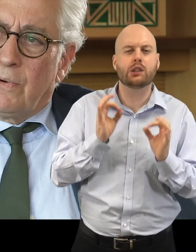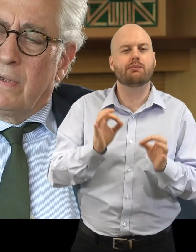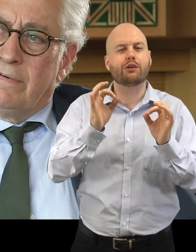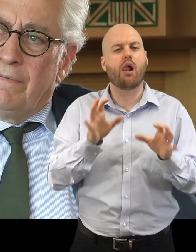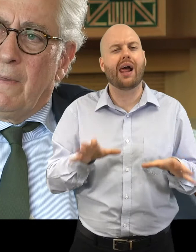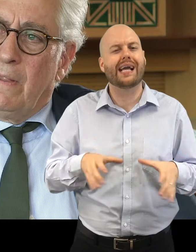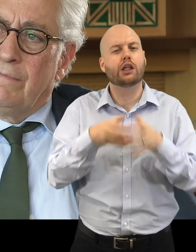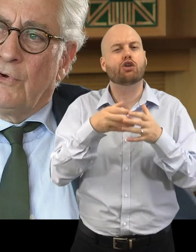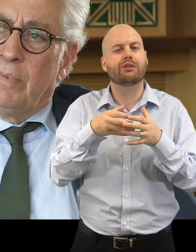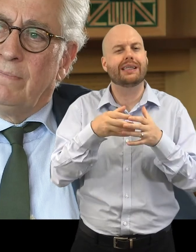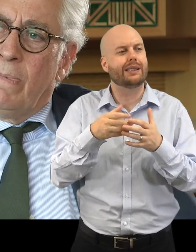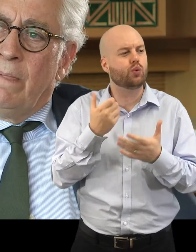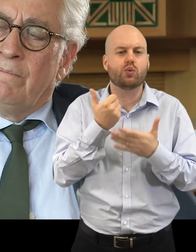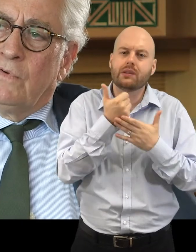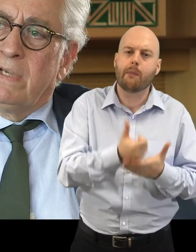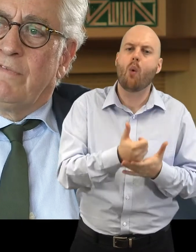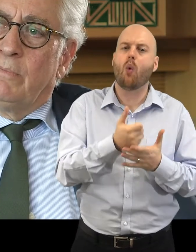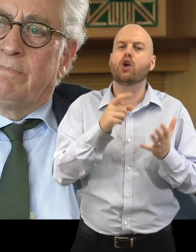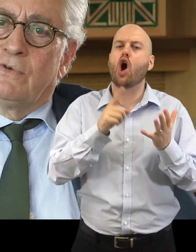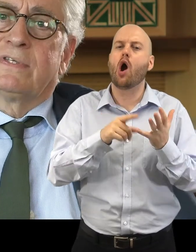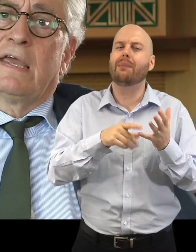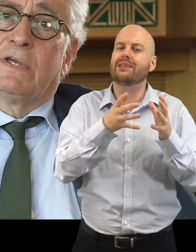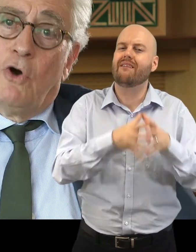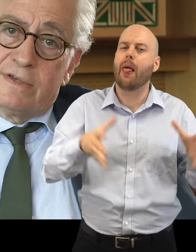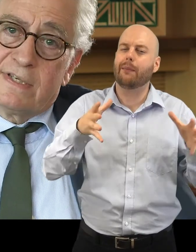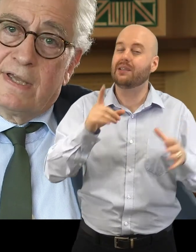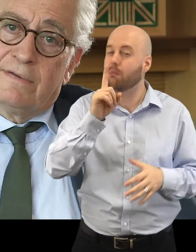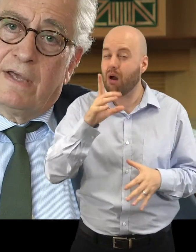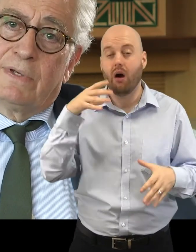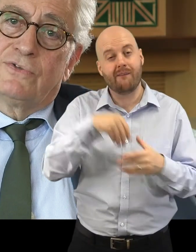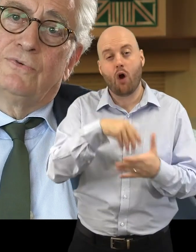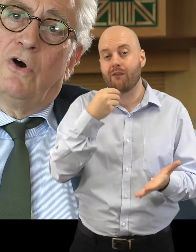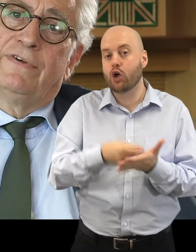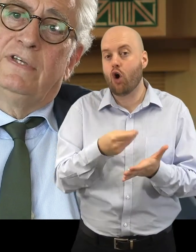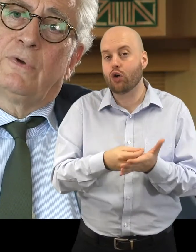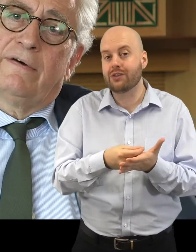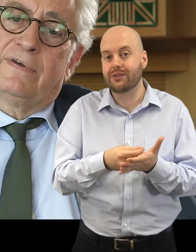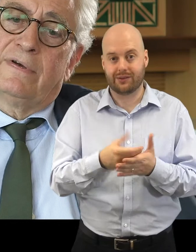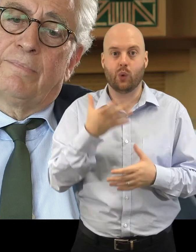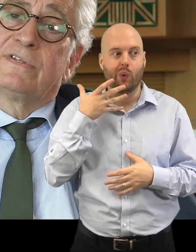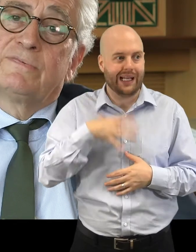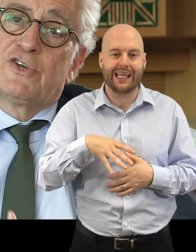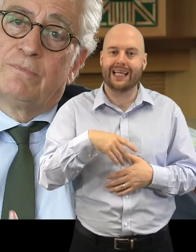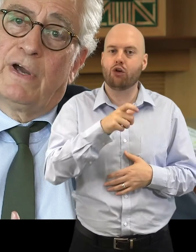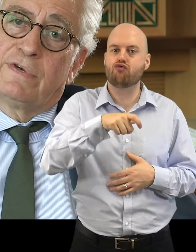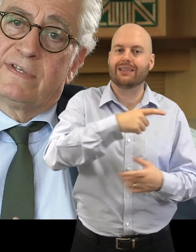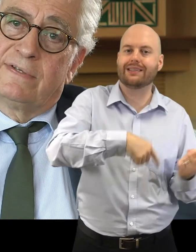of urban redevelopment because it can be costly and because you often need to have participation by residents.